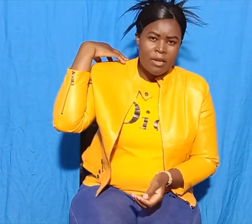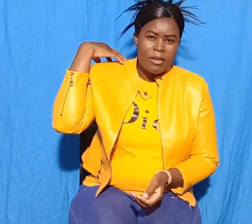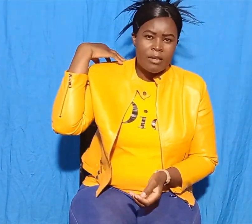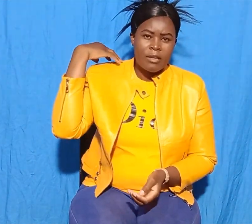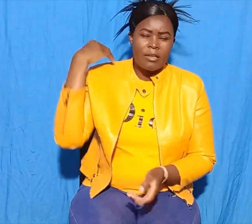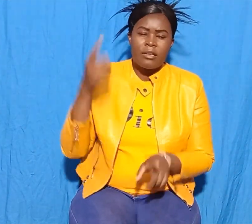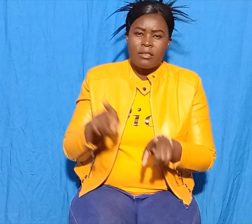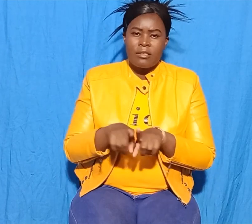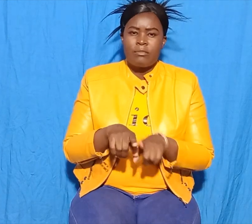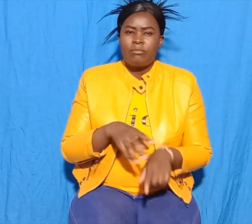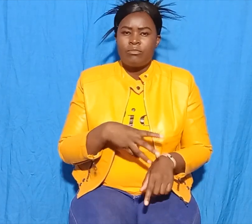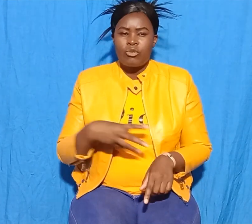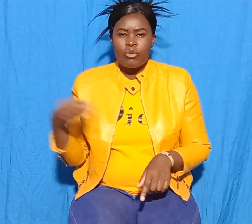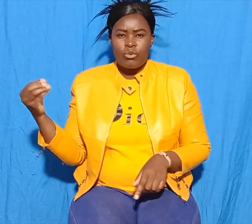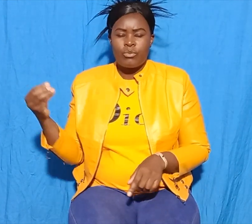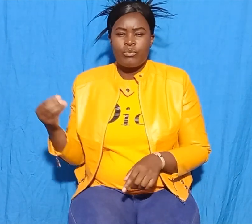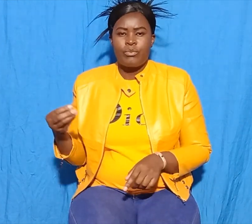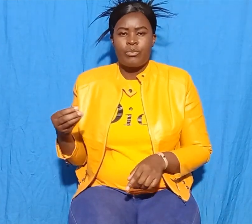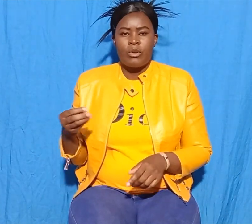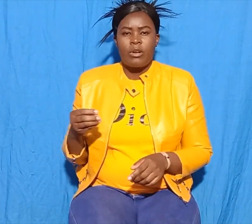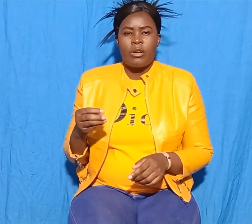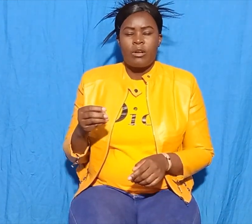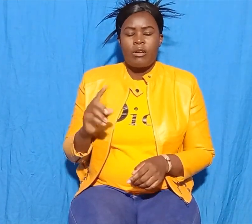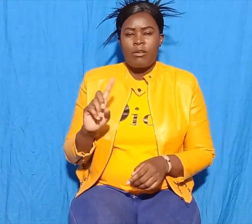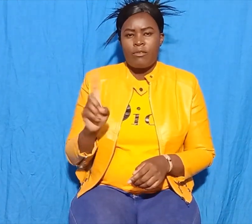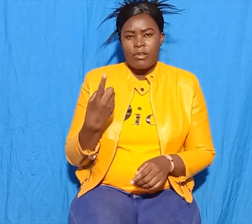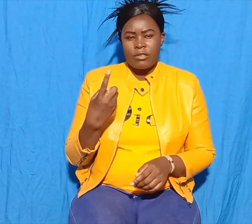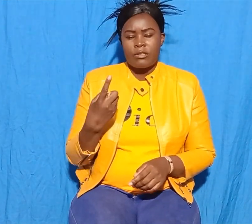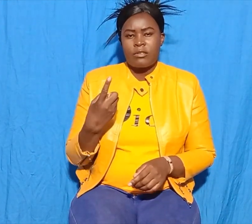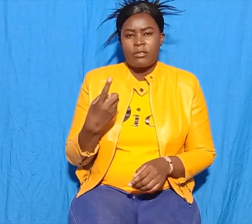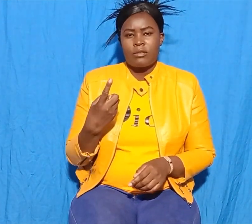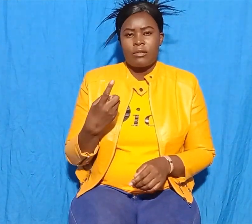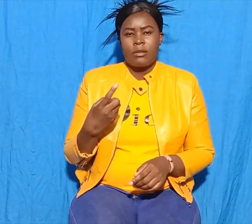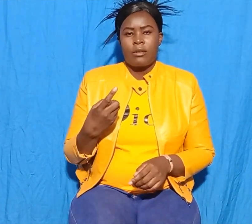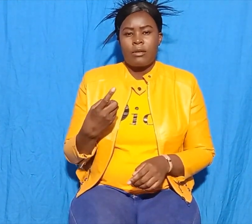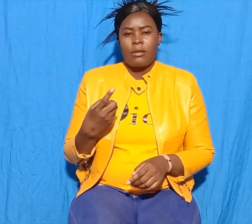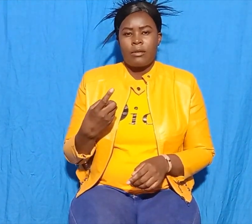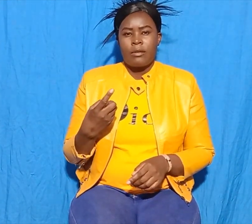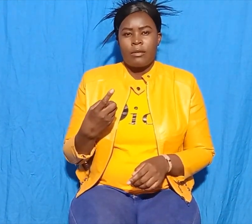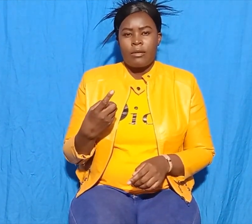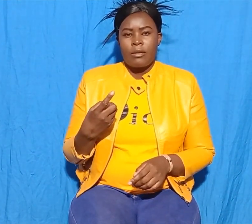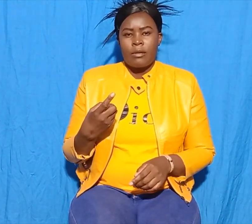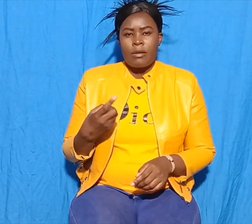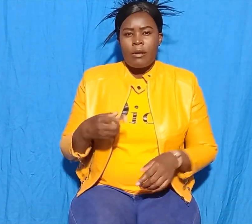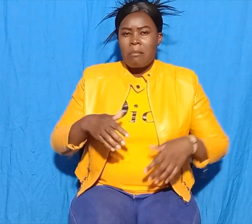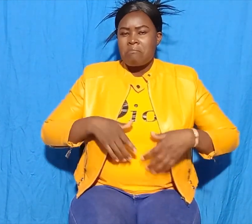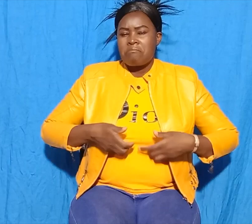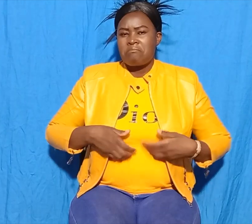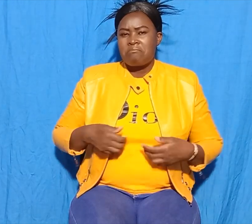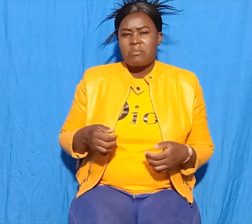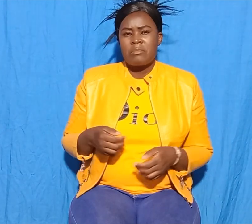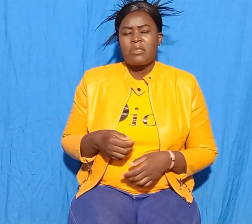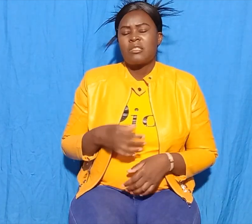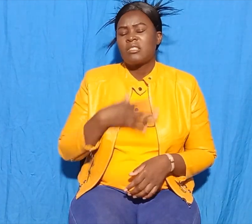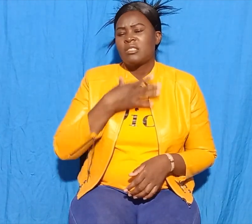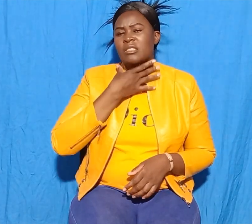At the first, the monkey did not like the light on the crocodile's back